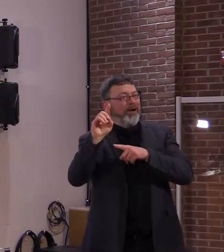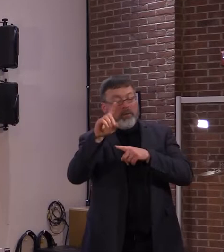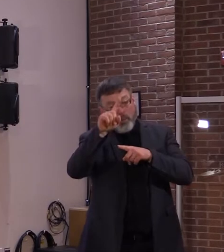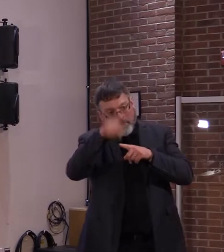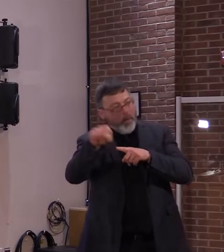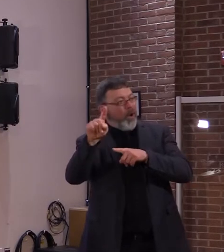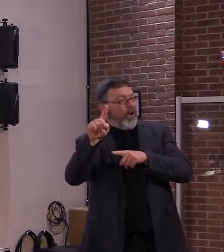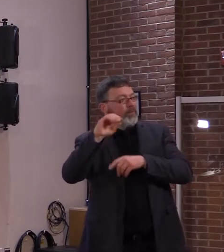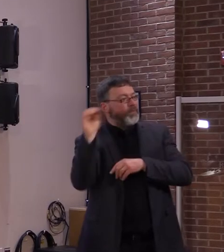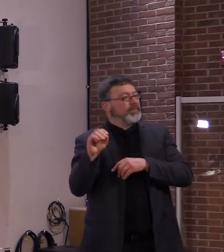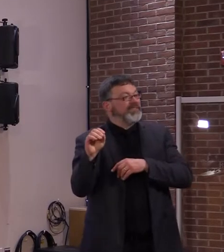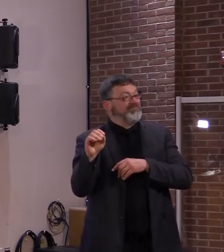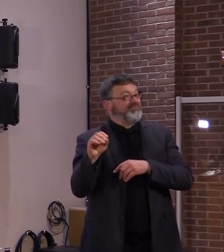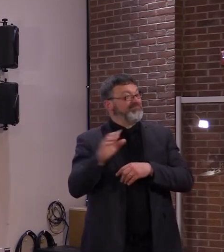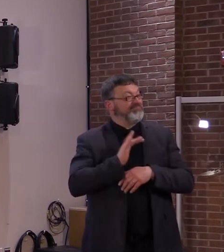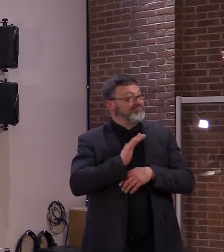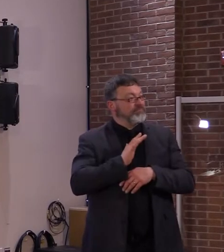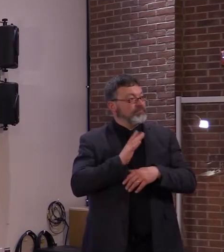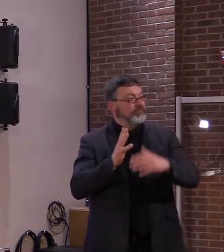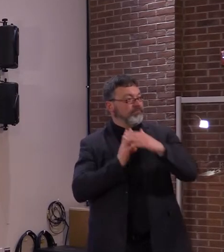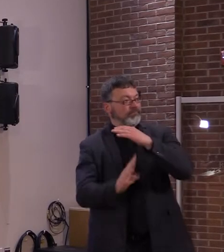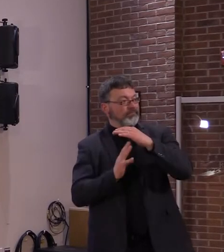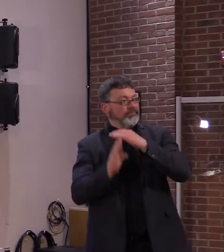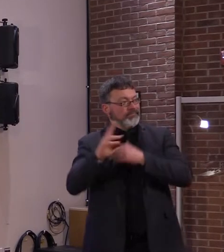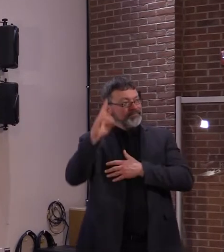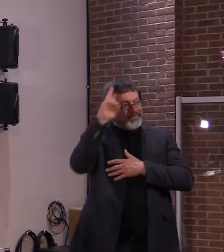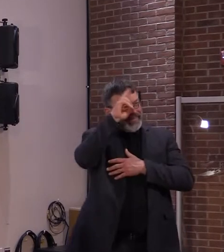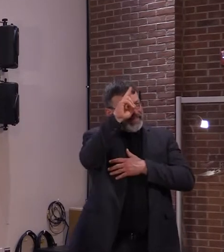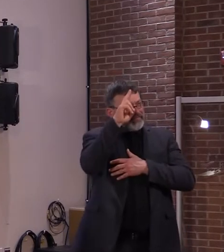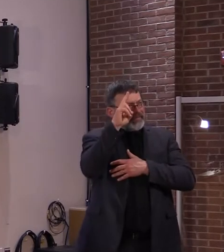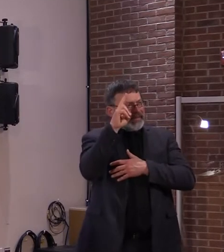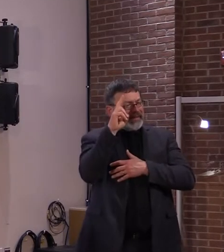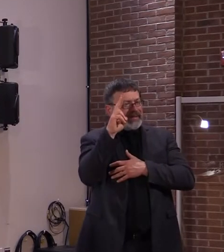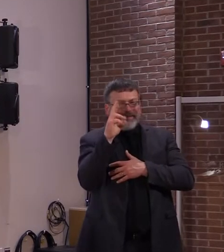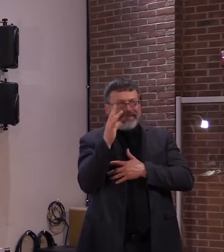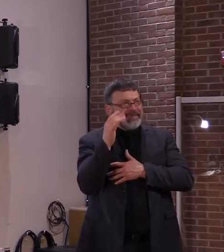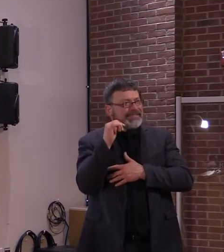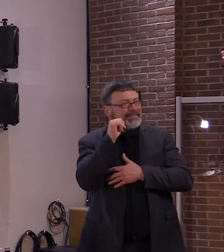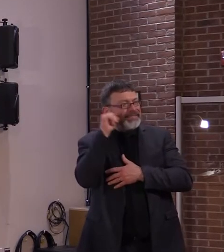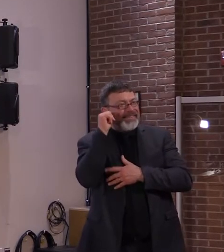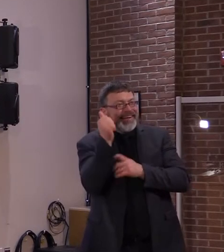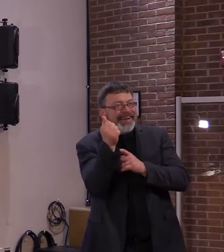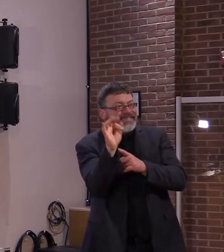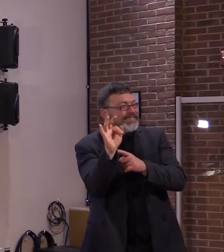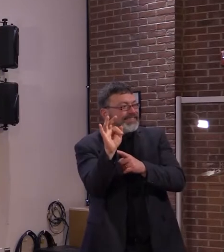Today, they are below 20 at 19, with 6 in the ICU.